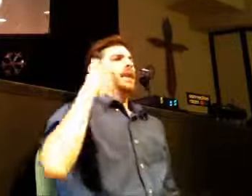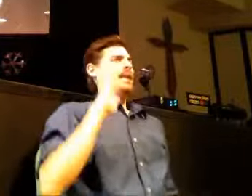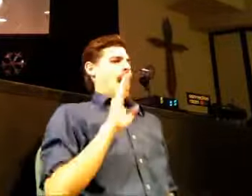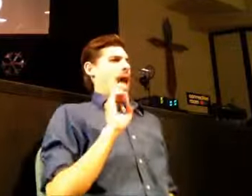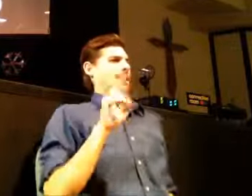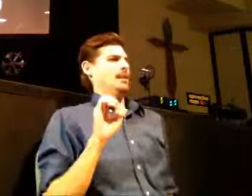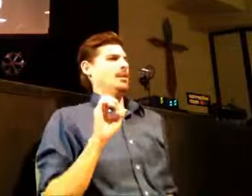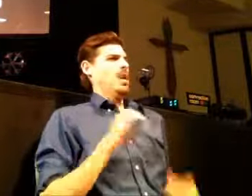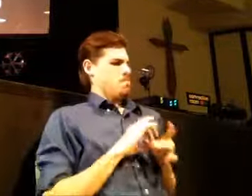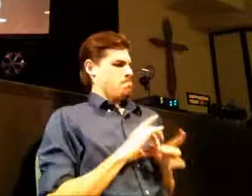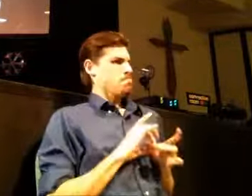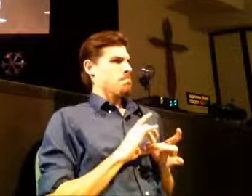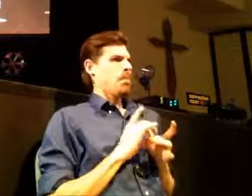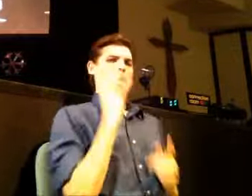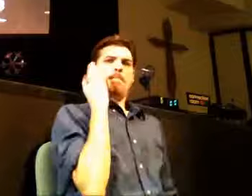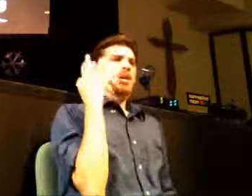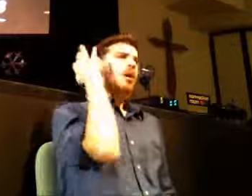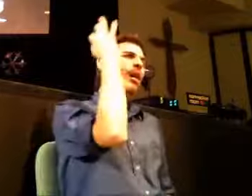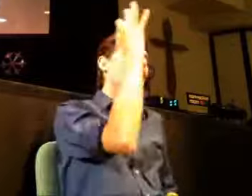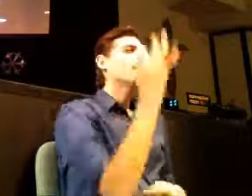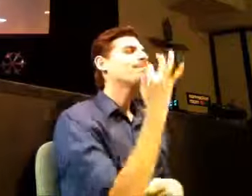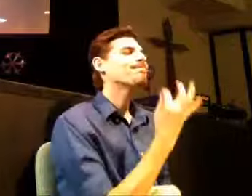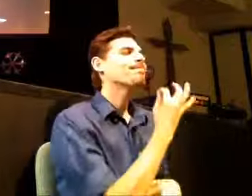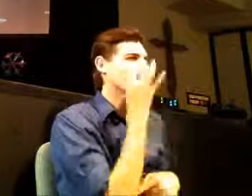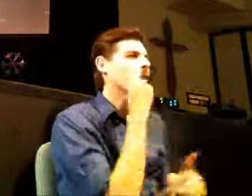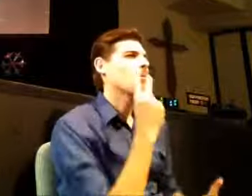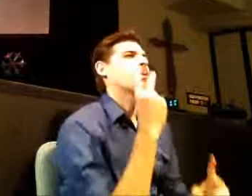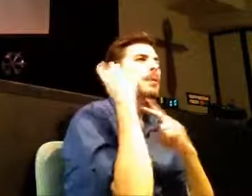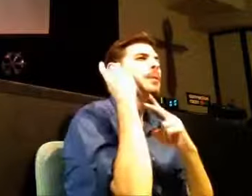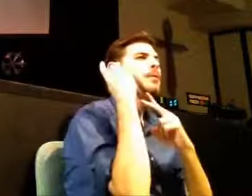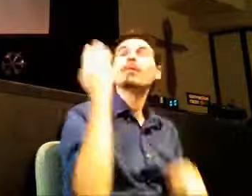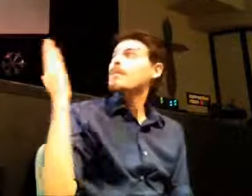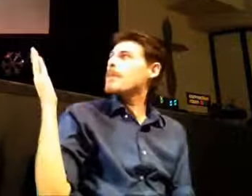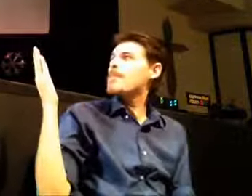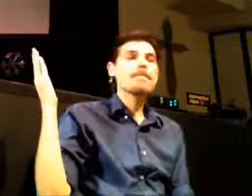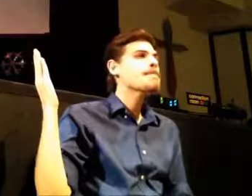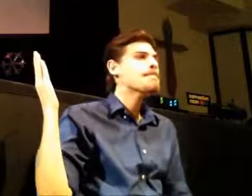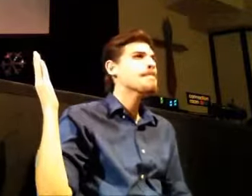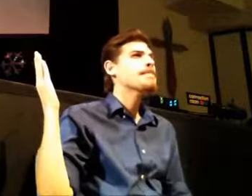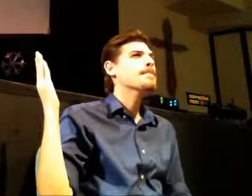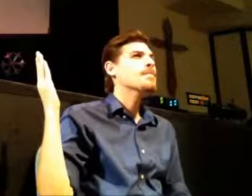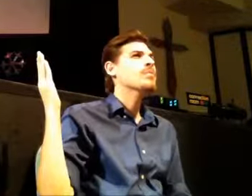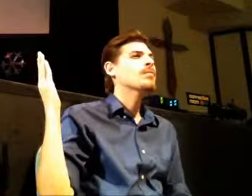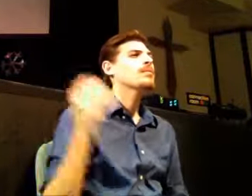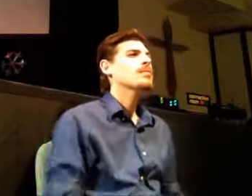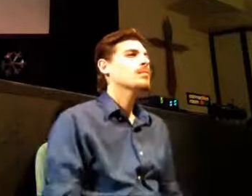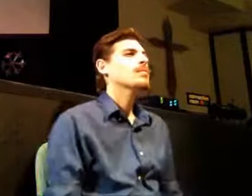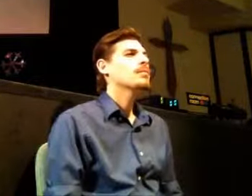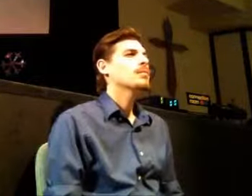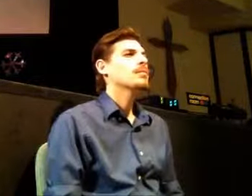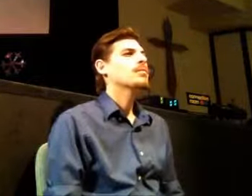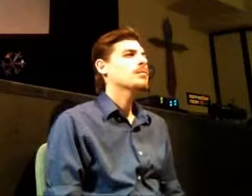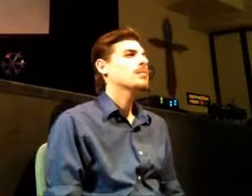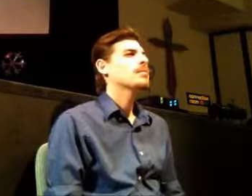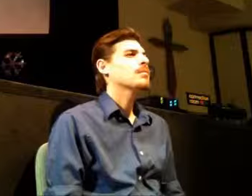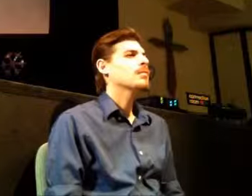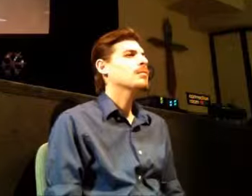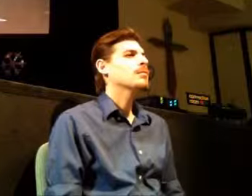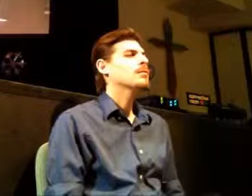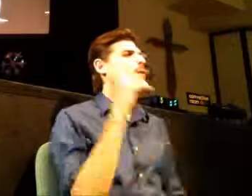forward in a very real way remembering allows what was real in the past to be experienced in the present that's why all these scriptures you see in this theology of remembrance and